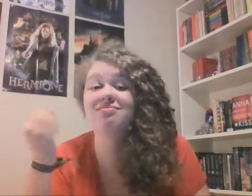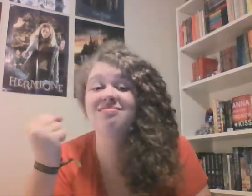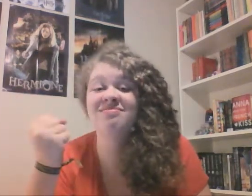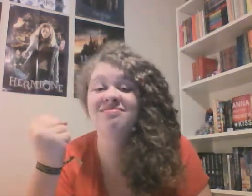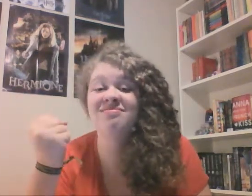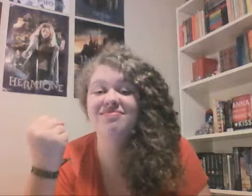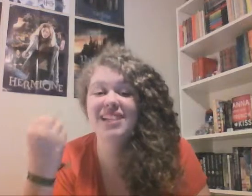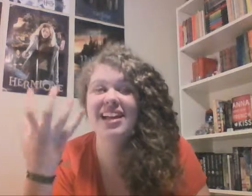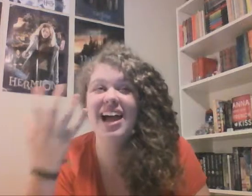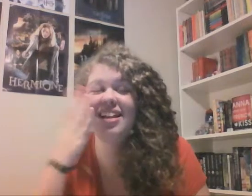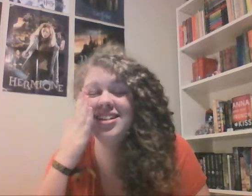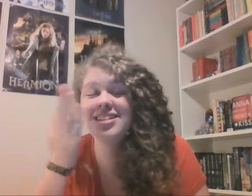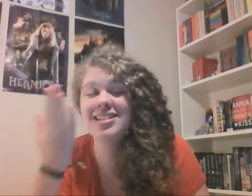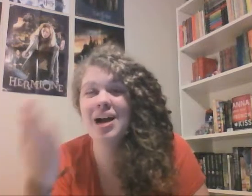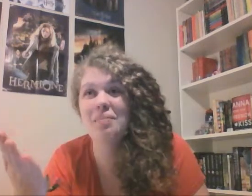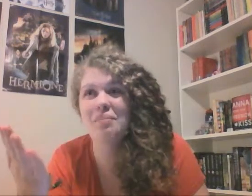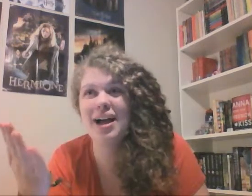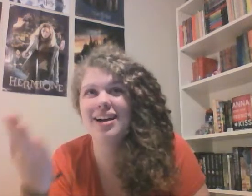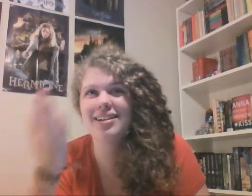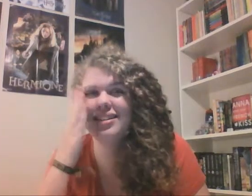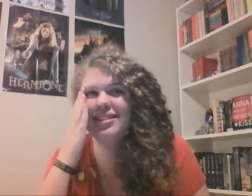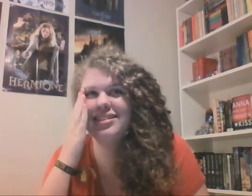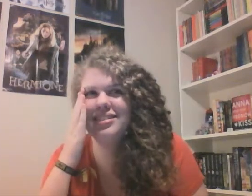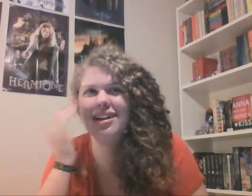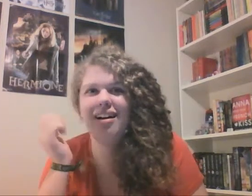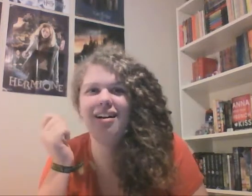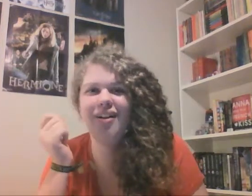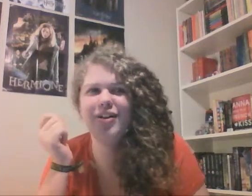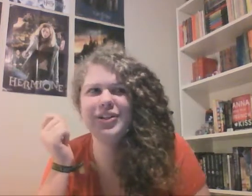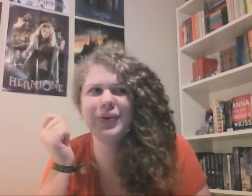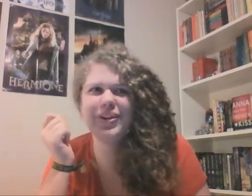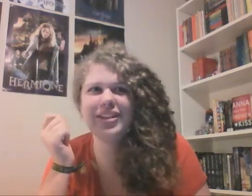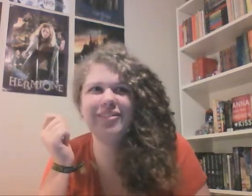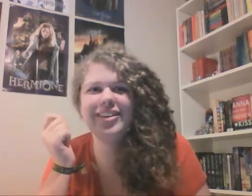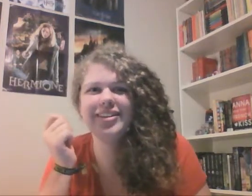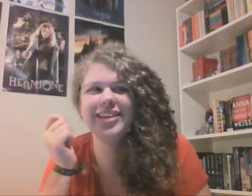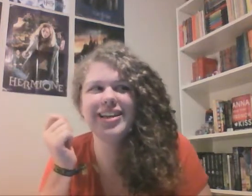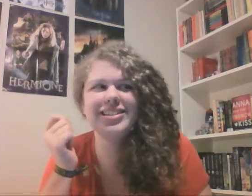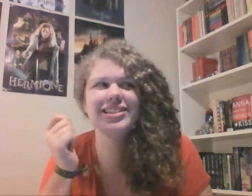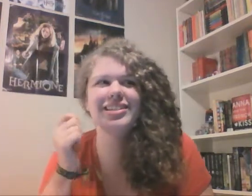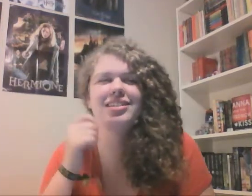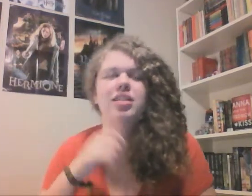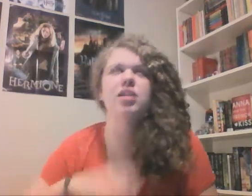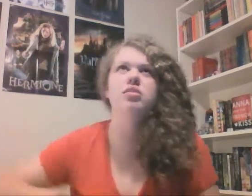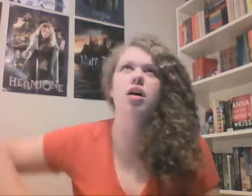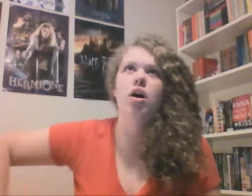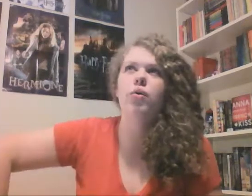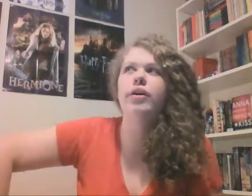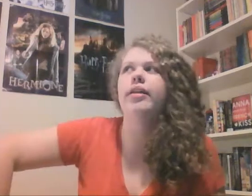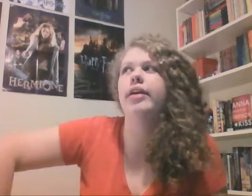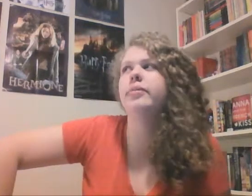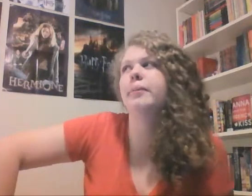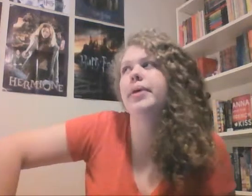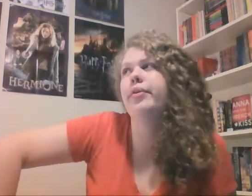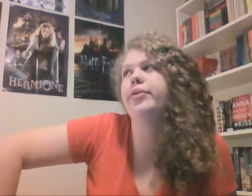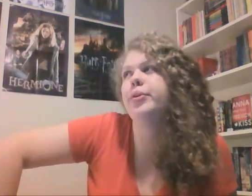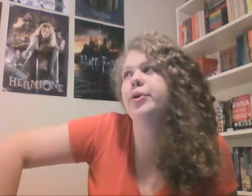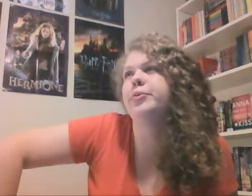and Alec's comeback is oh you're in love with Jace and then Clary goes oh nice middle schooler